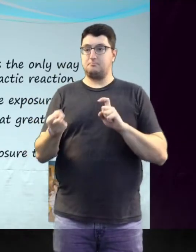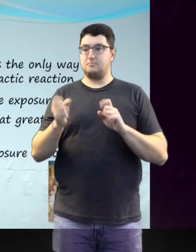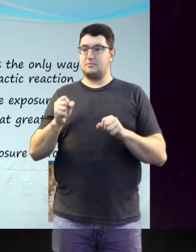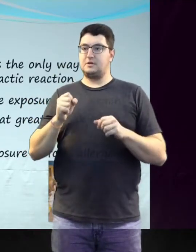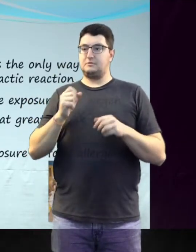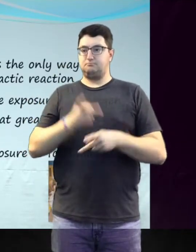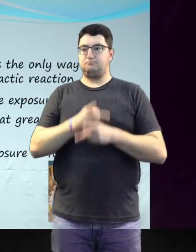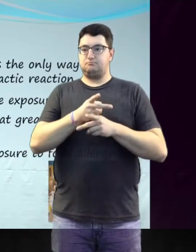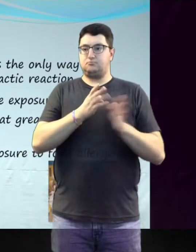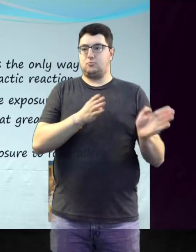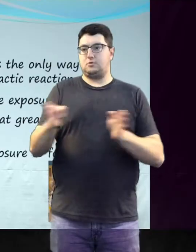occur.